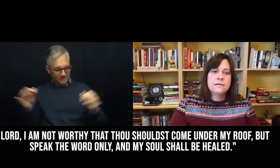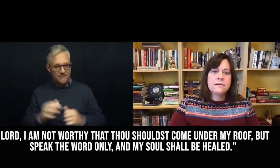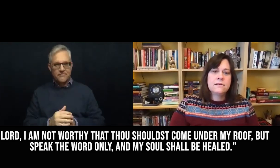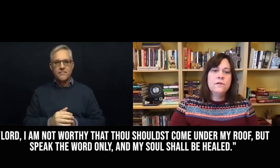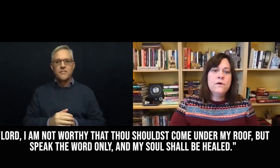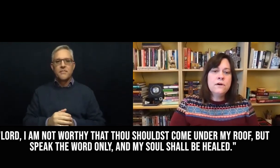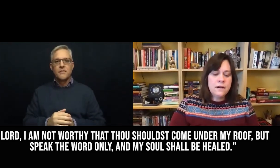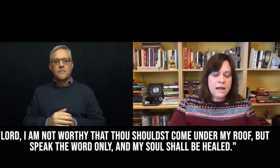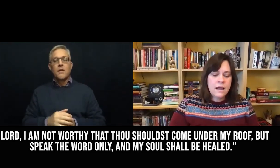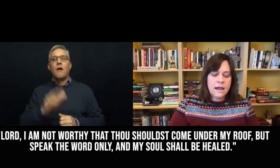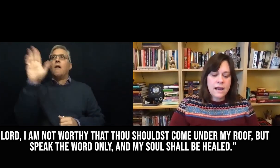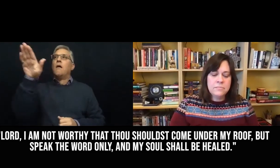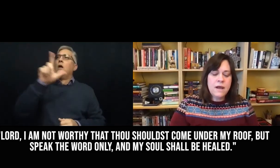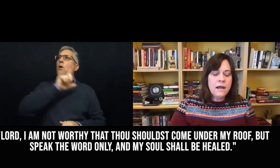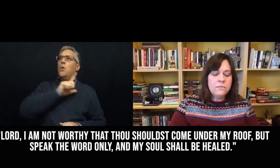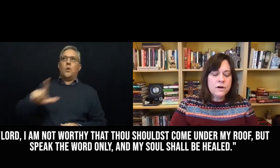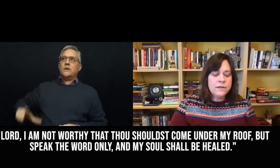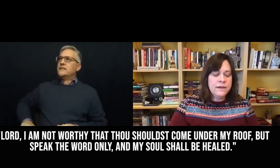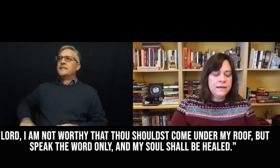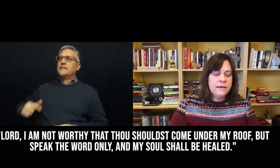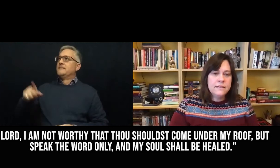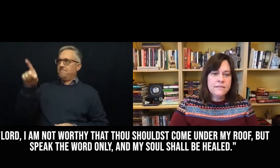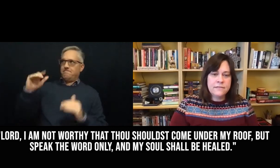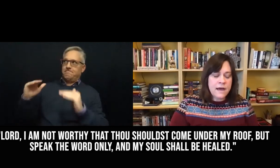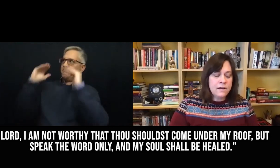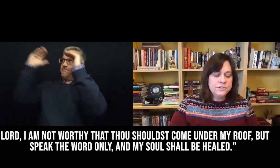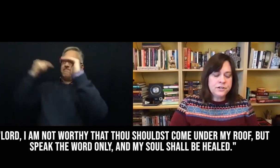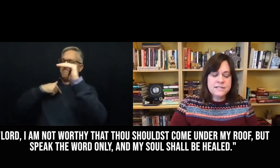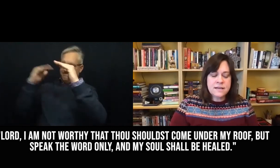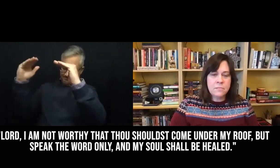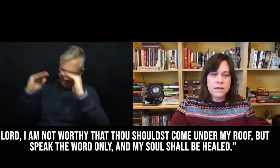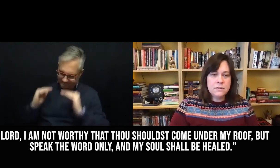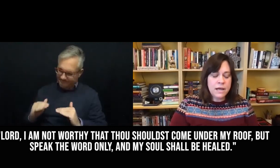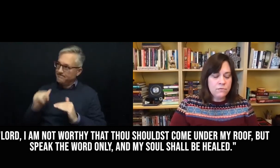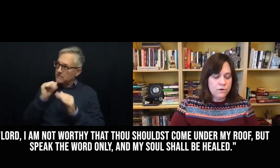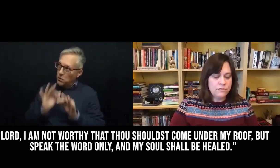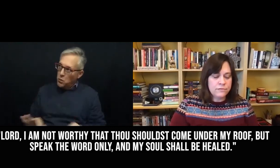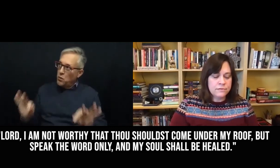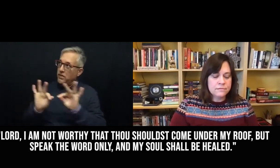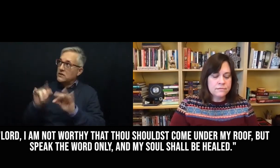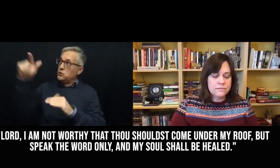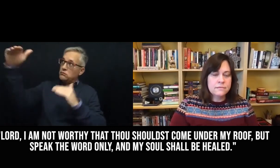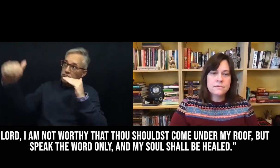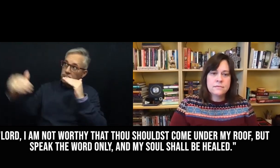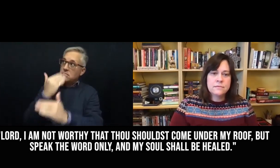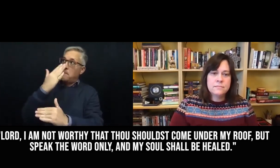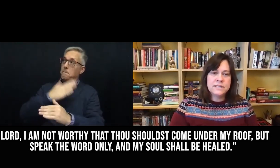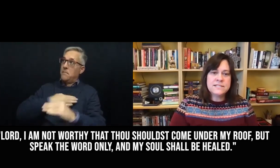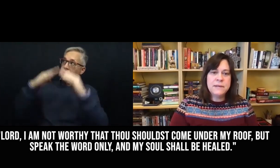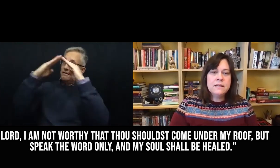Lord, I am not worthy that thou shouldest come under my roof, but speak the